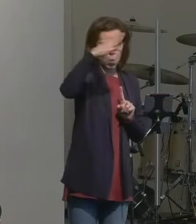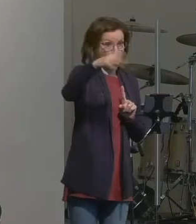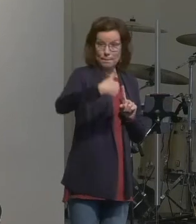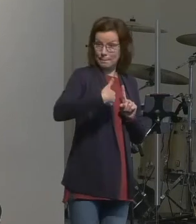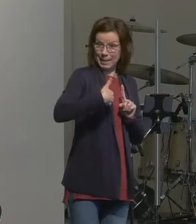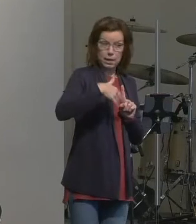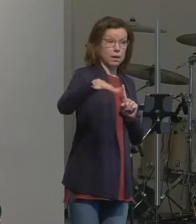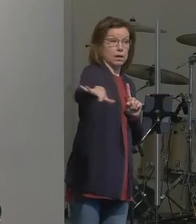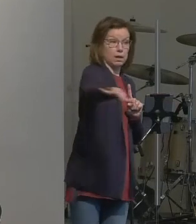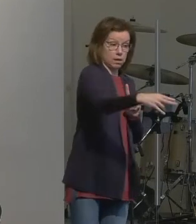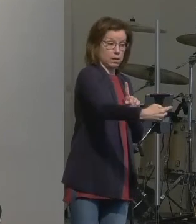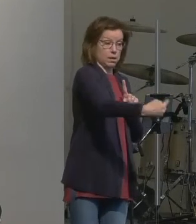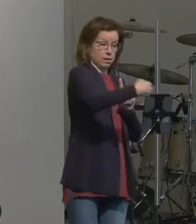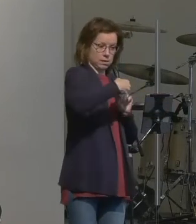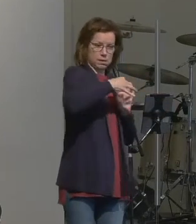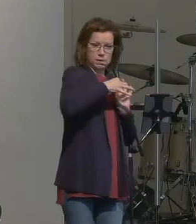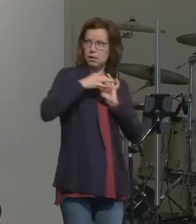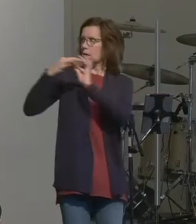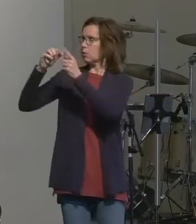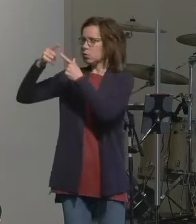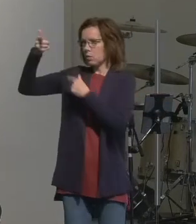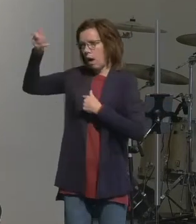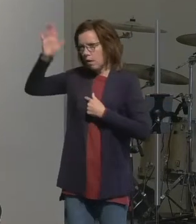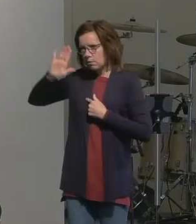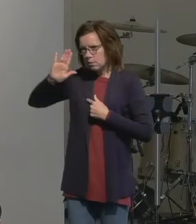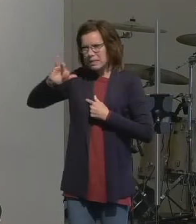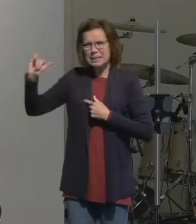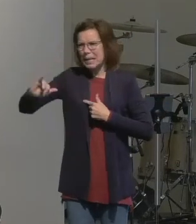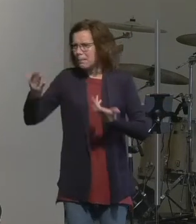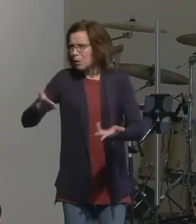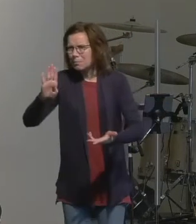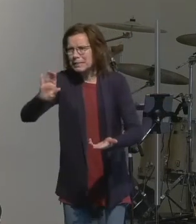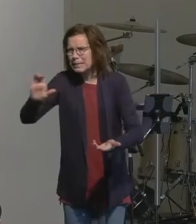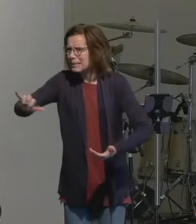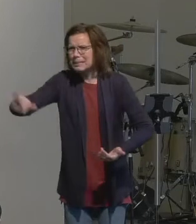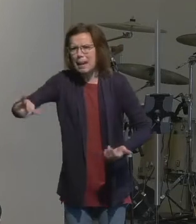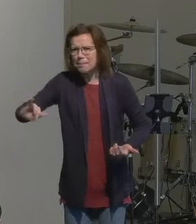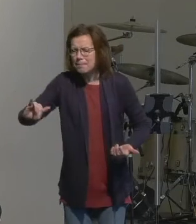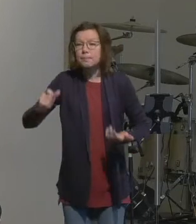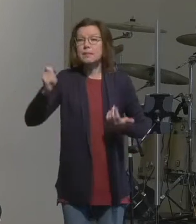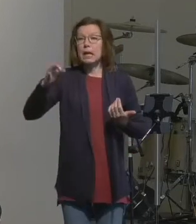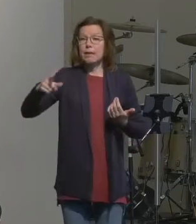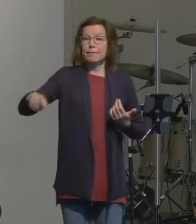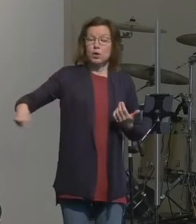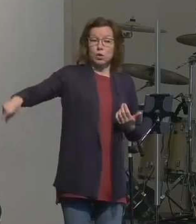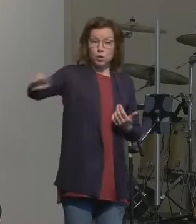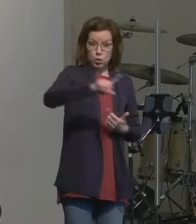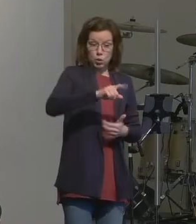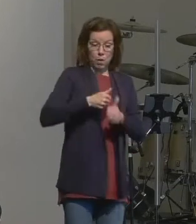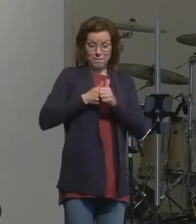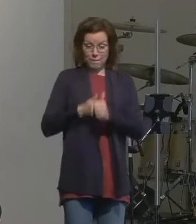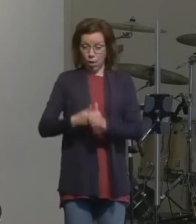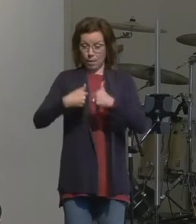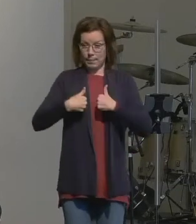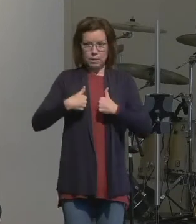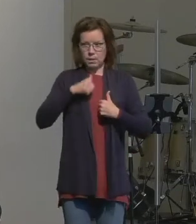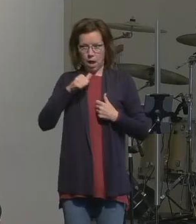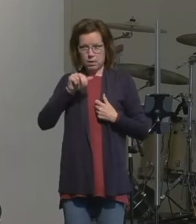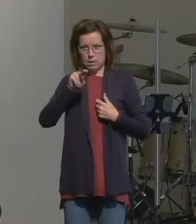and I see that as the same thing that would happen here at Bethany if you would follow me not me Nate me God